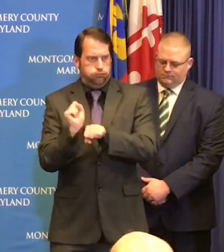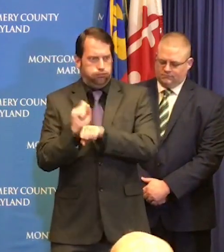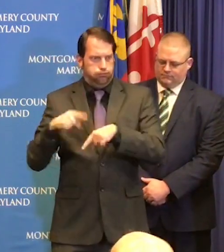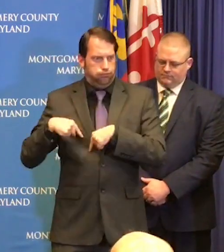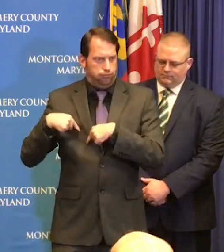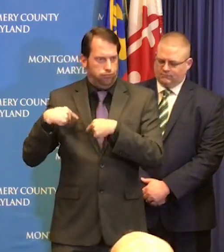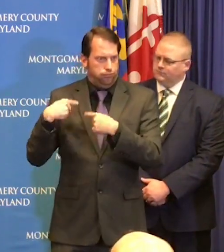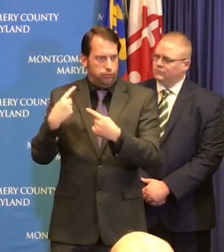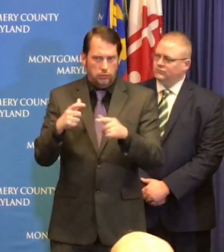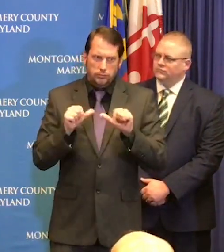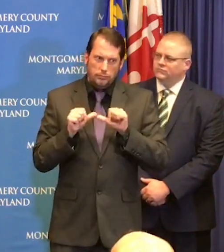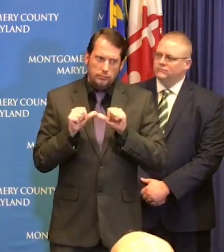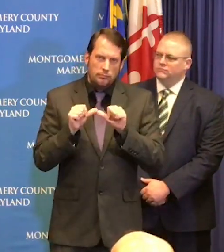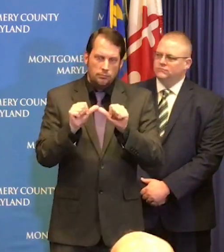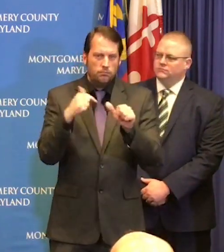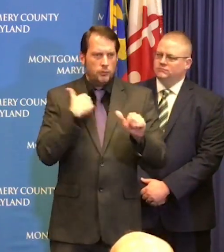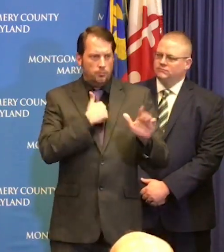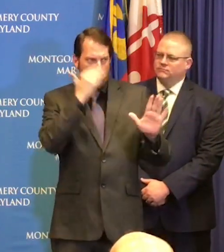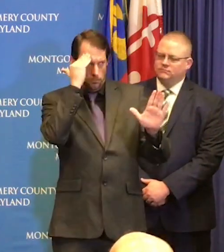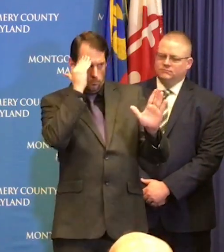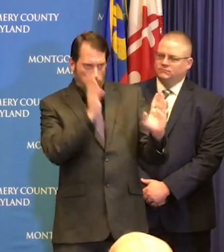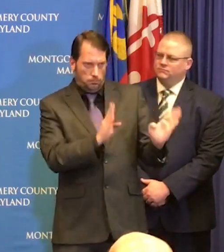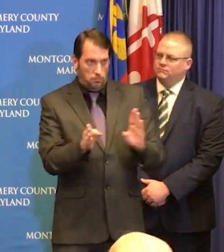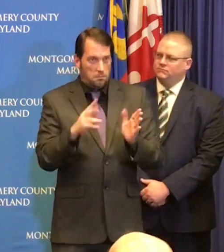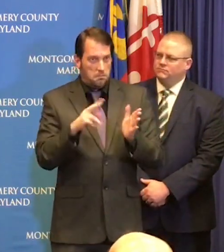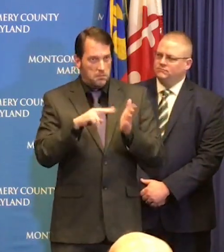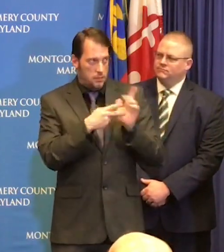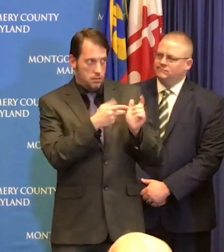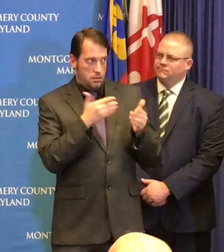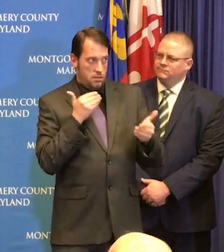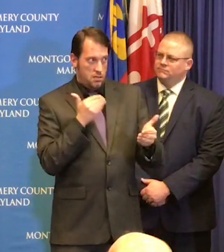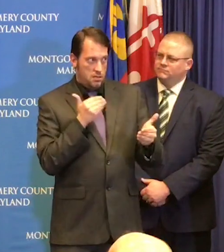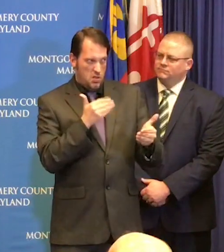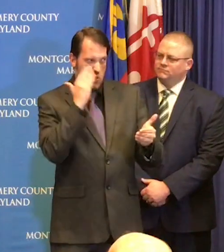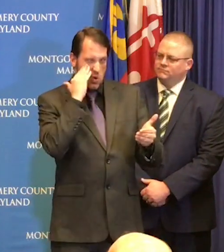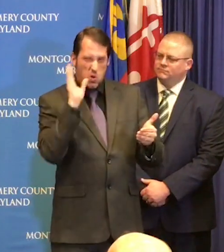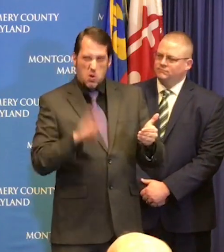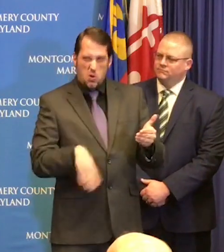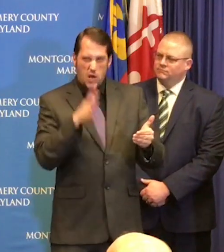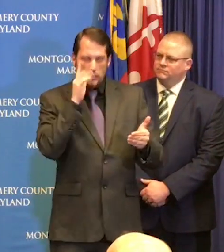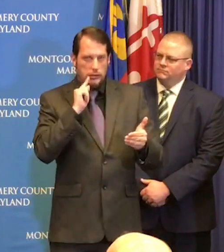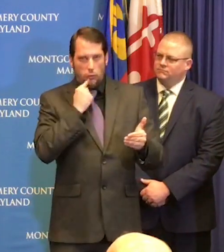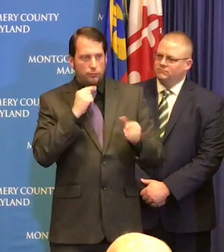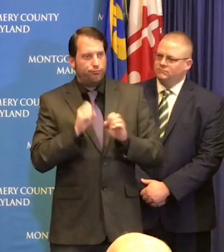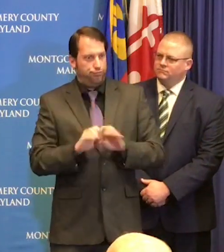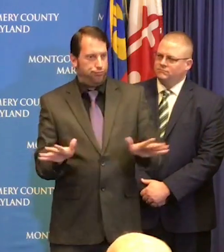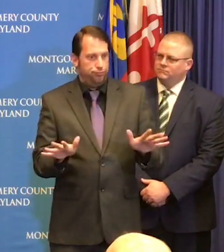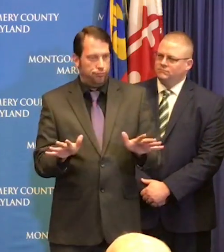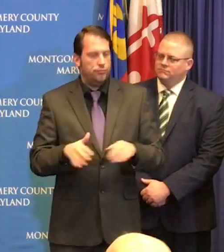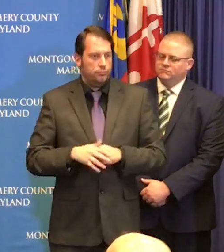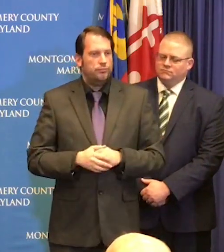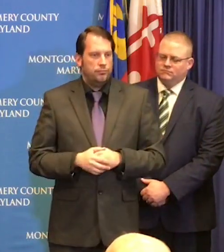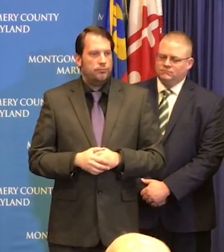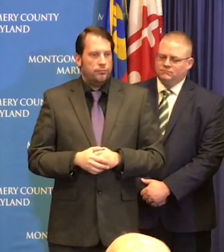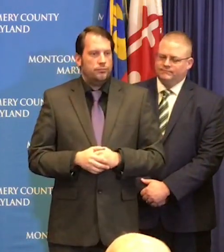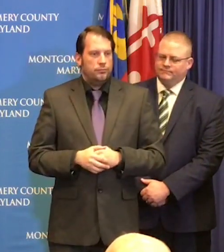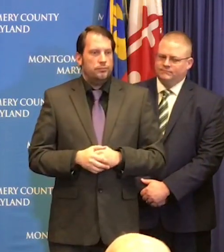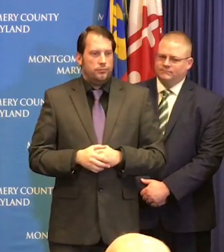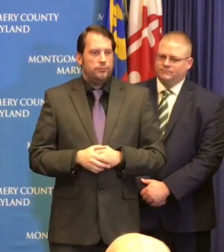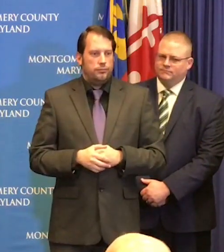likely to become what it is now a pandemic that we would not be immune not in this country and certainly not in Montgomery County